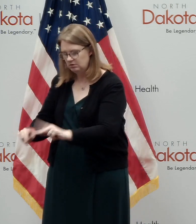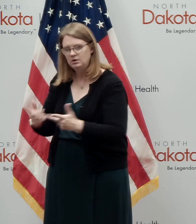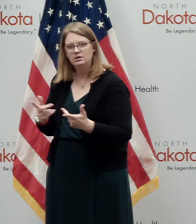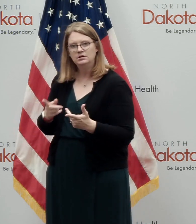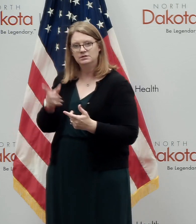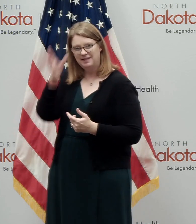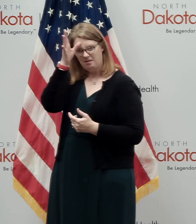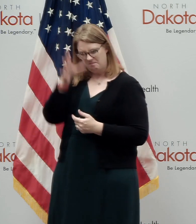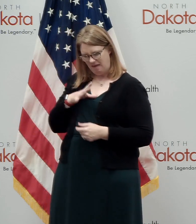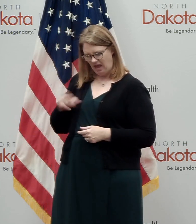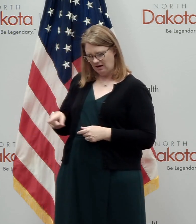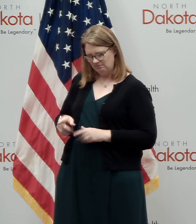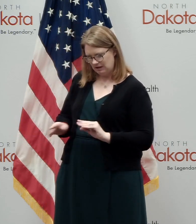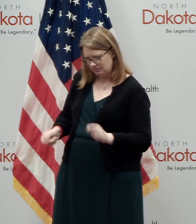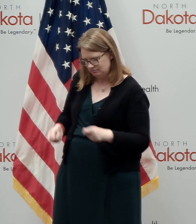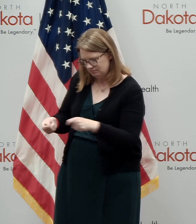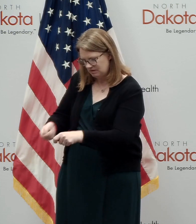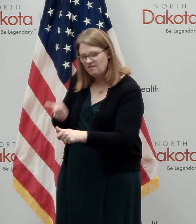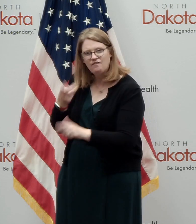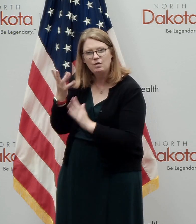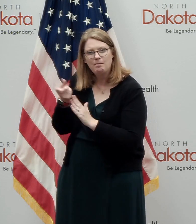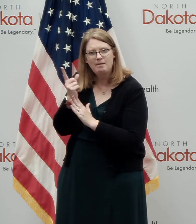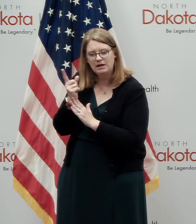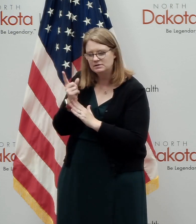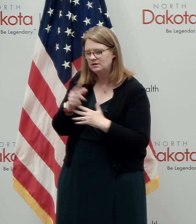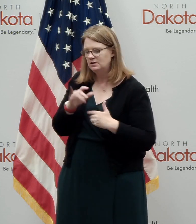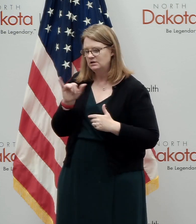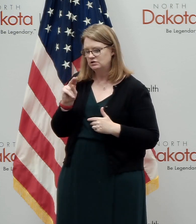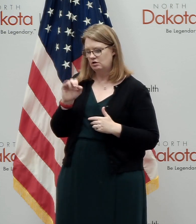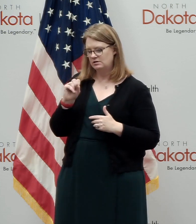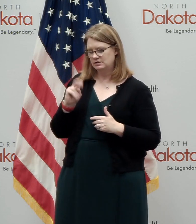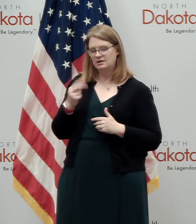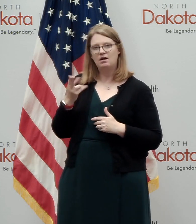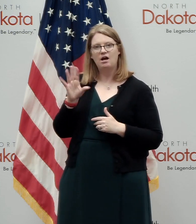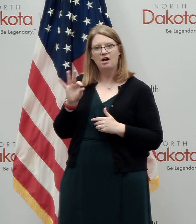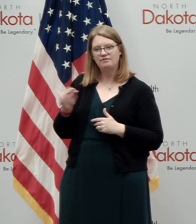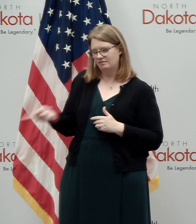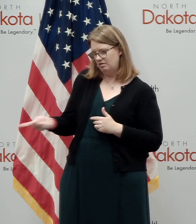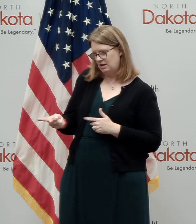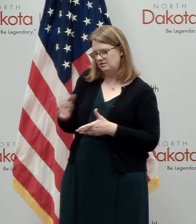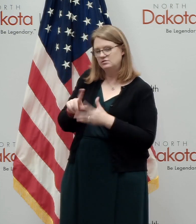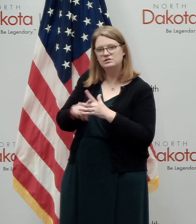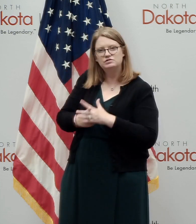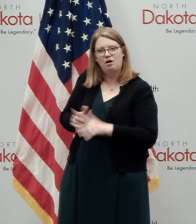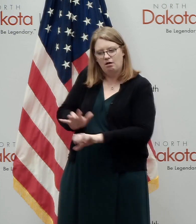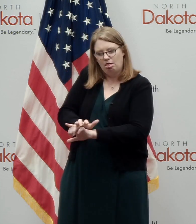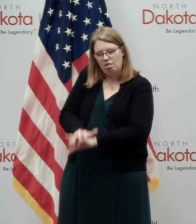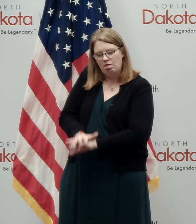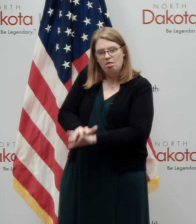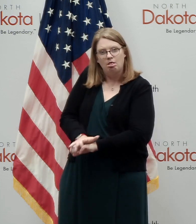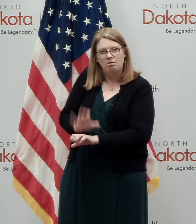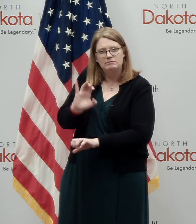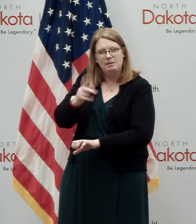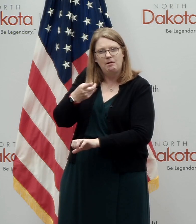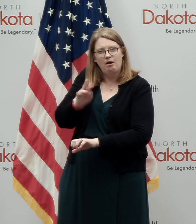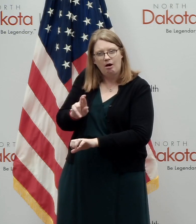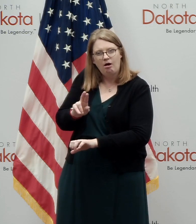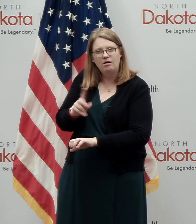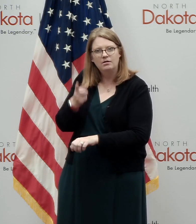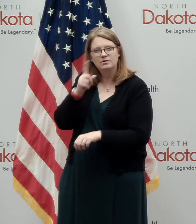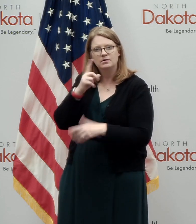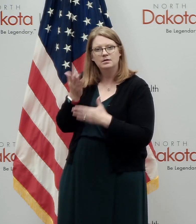to the, uh, the gentleman within a couple of minutes. Johnson and Huff teamed up to administer chest compression, chest compressions between